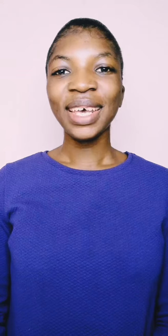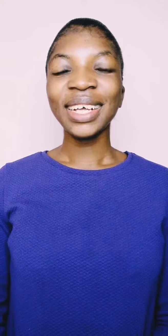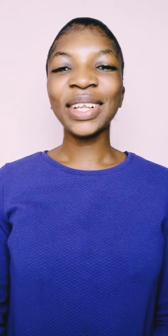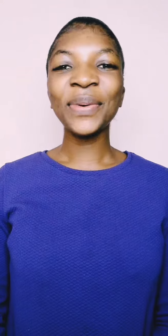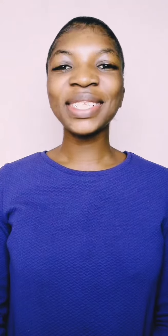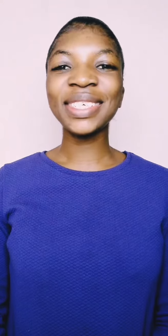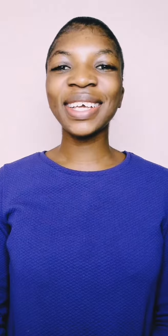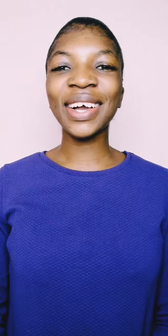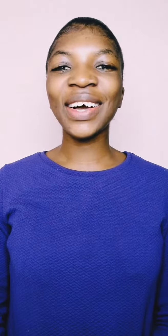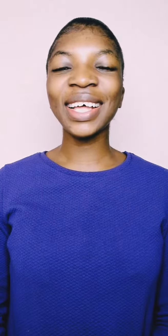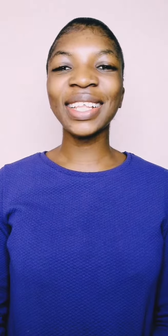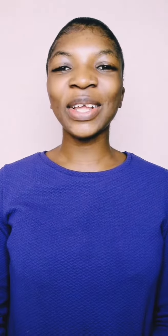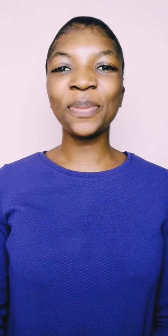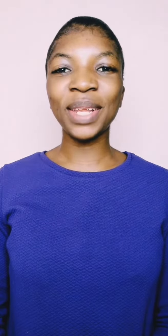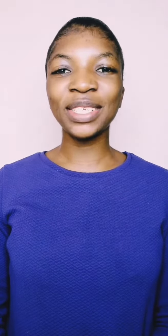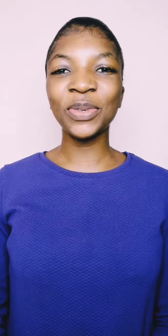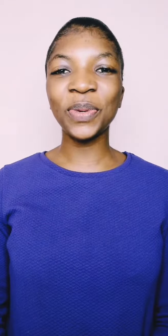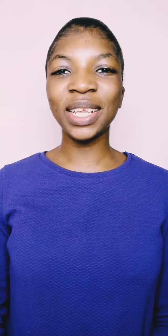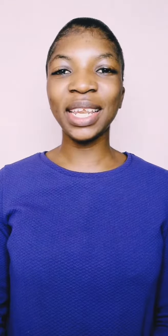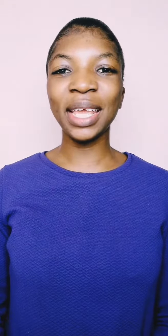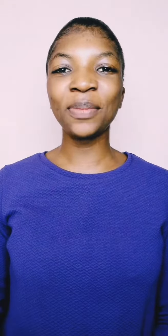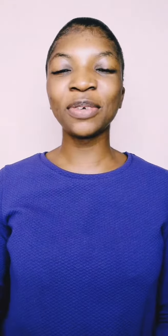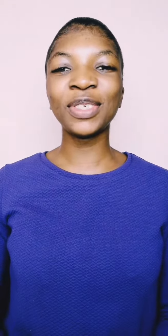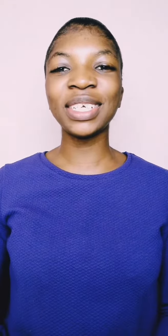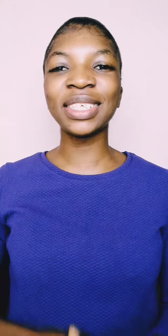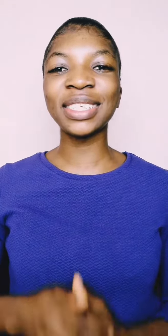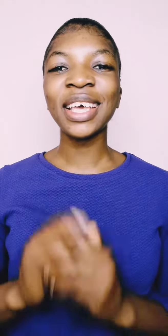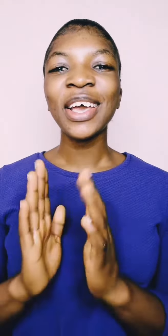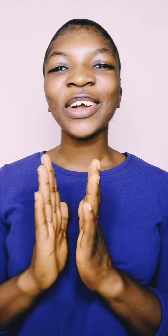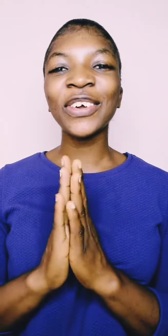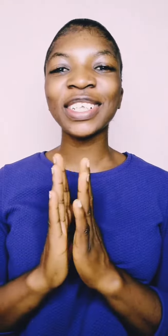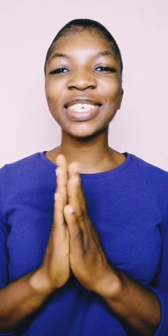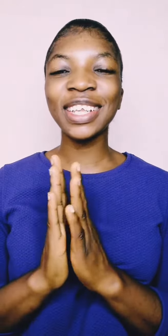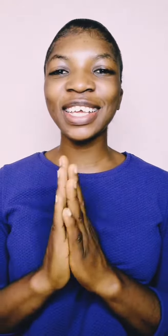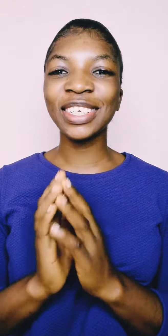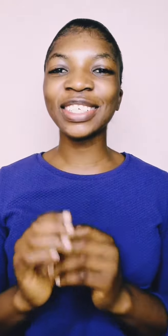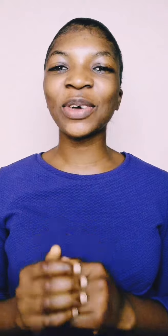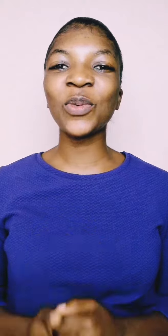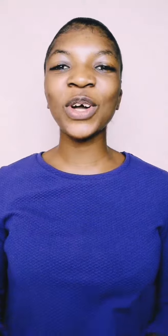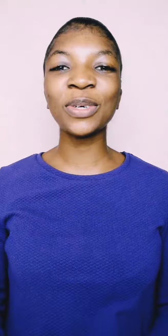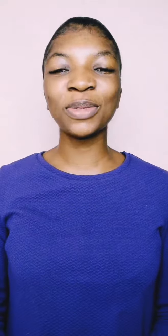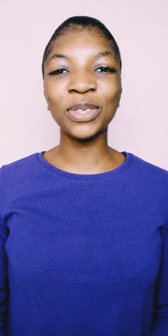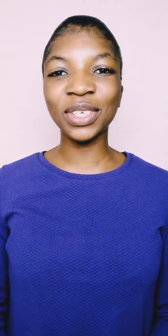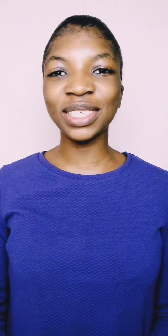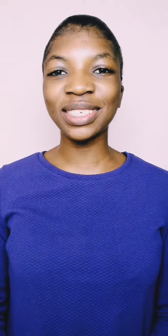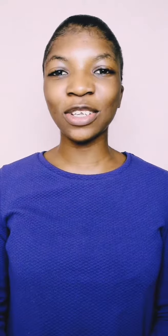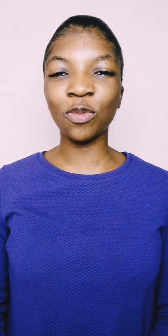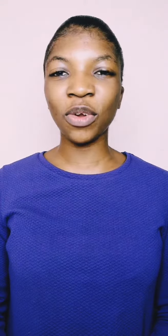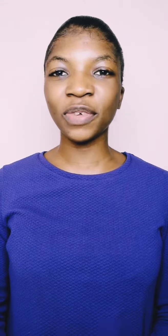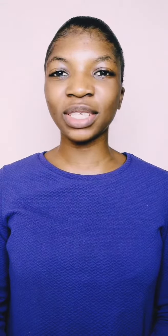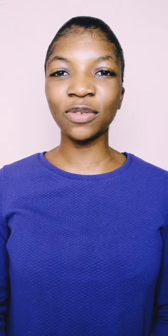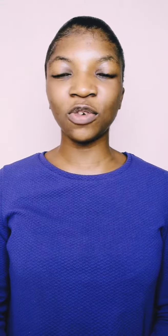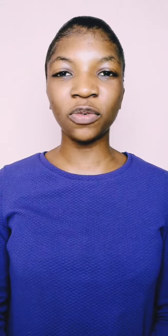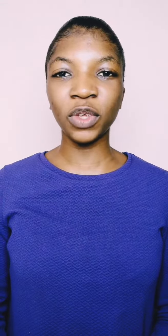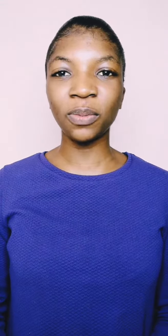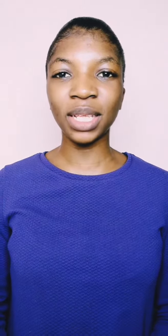Glory to God, the Lord bless you in the name of Jesus. Congratulations and welcome to your season of prophecy for humans.